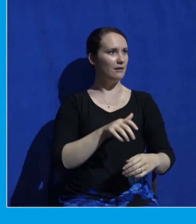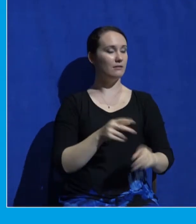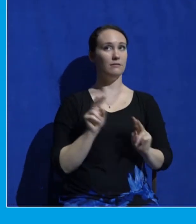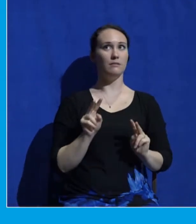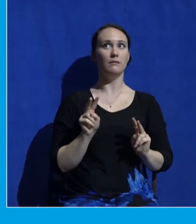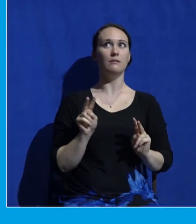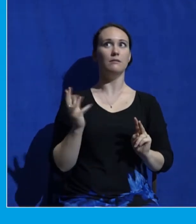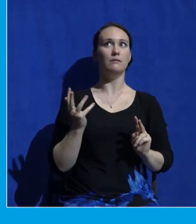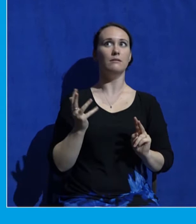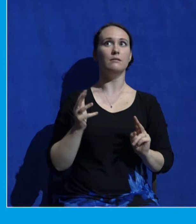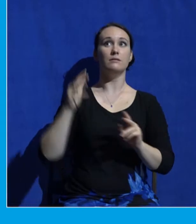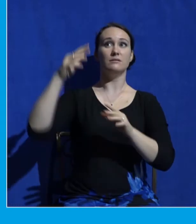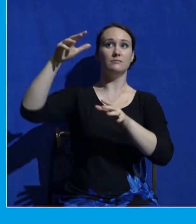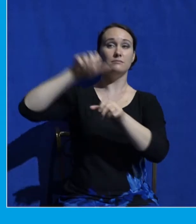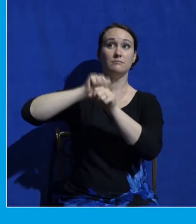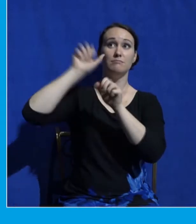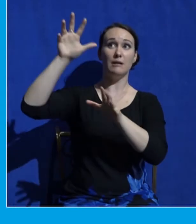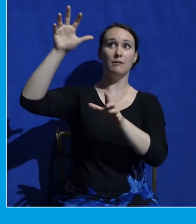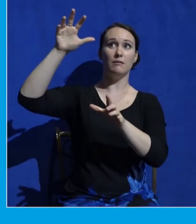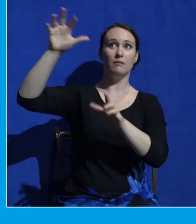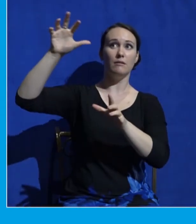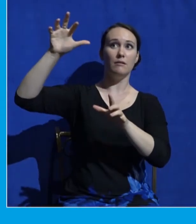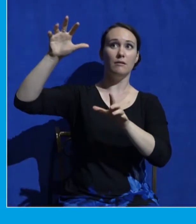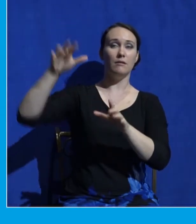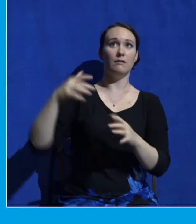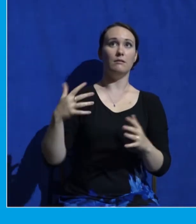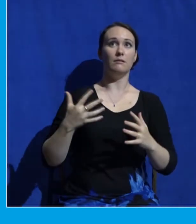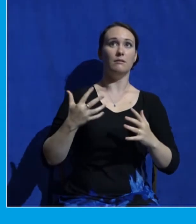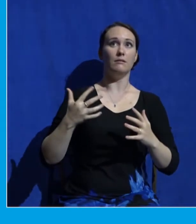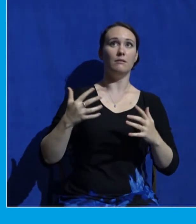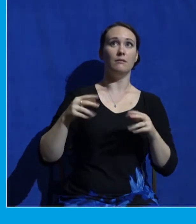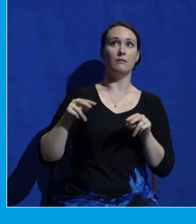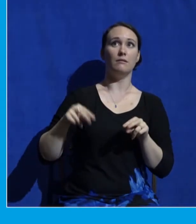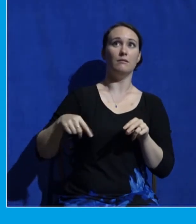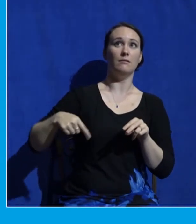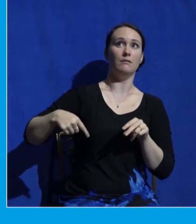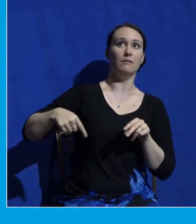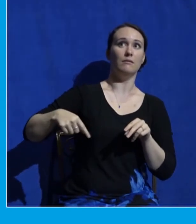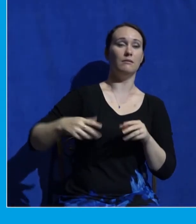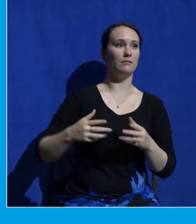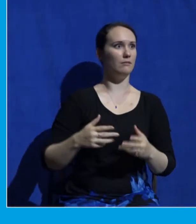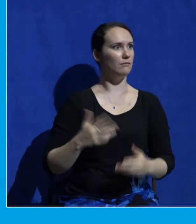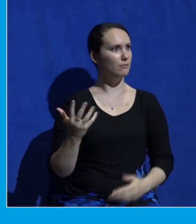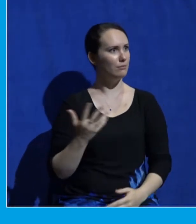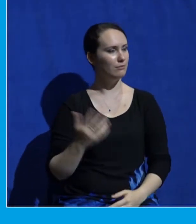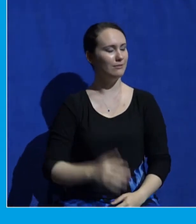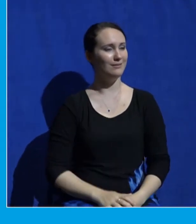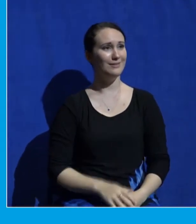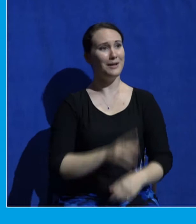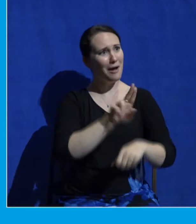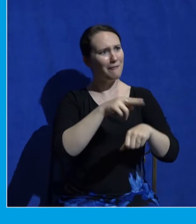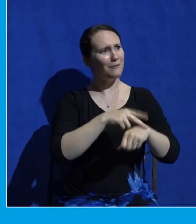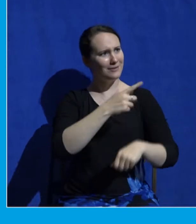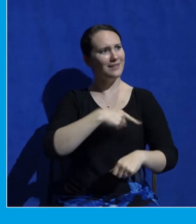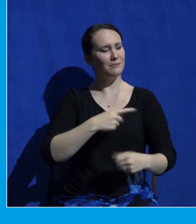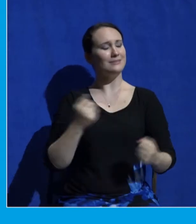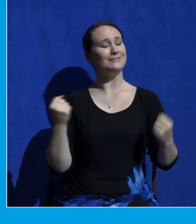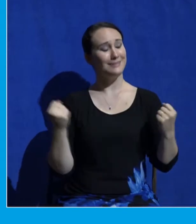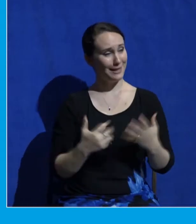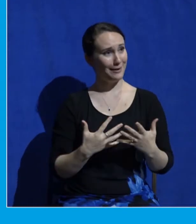tremble, and you're standing looking at it. Of course they were trembling when they